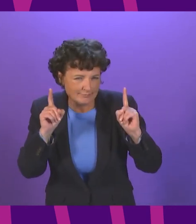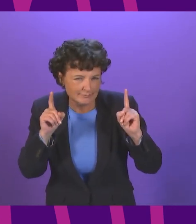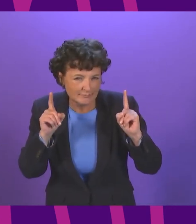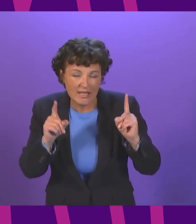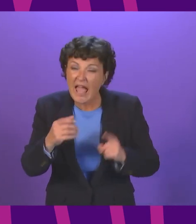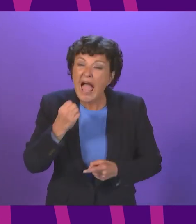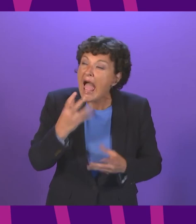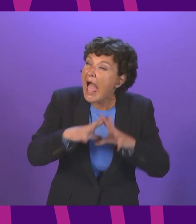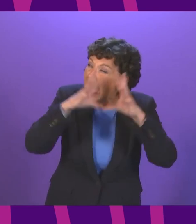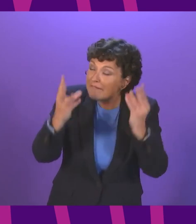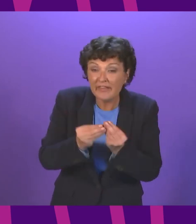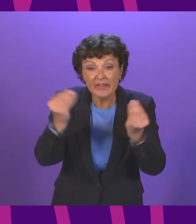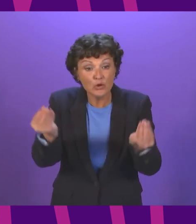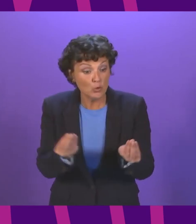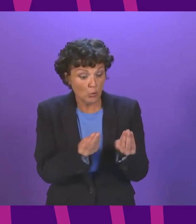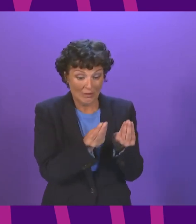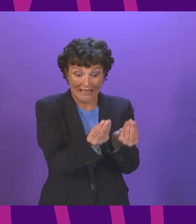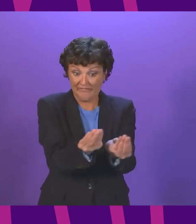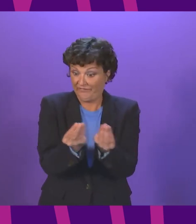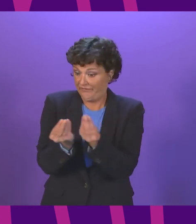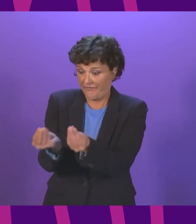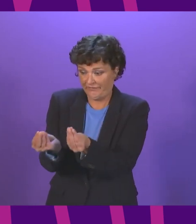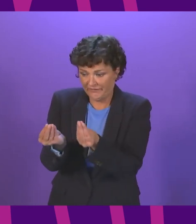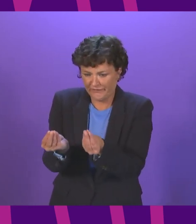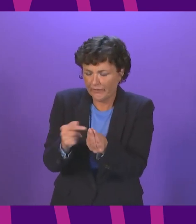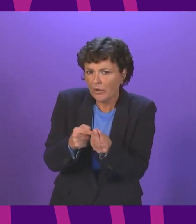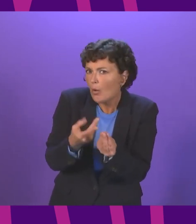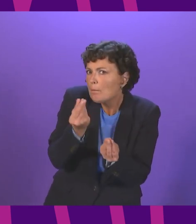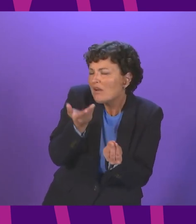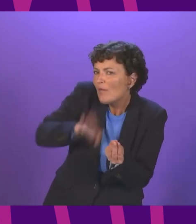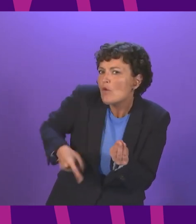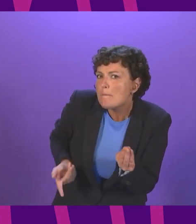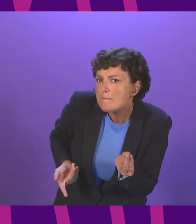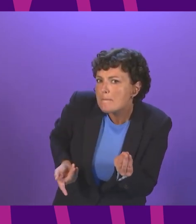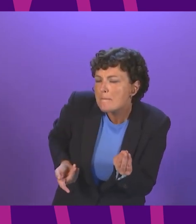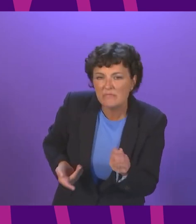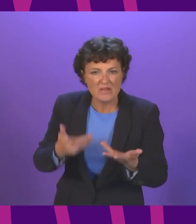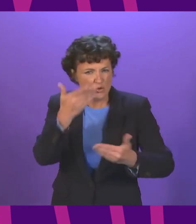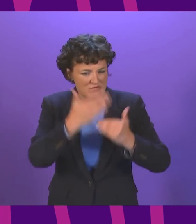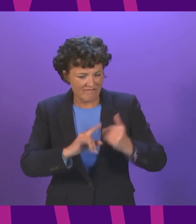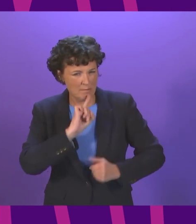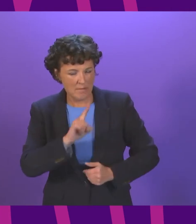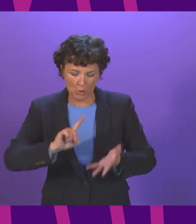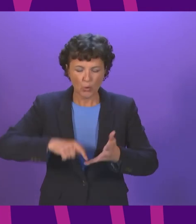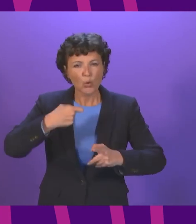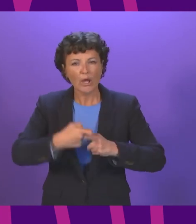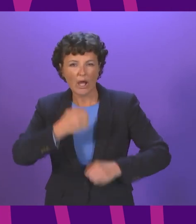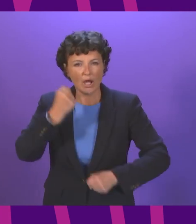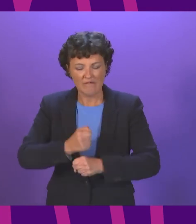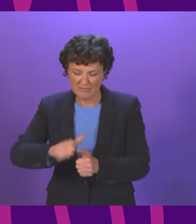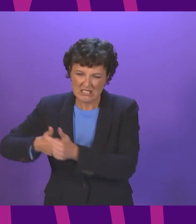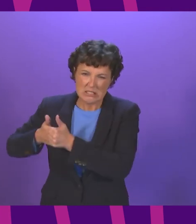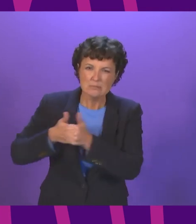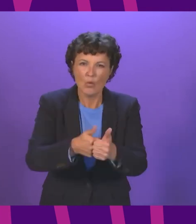giveaway you announce costs money there was not a peep in the statement in the acknowledgement of the role the UK government has in supporting Scotland